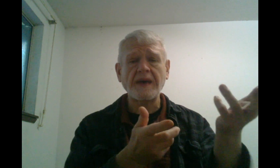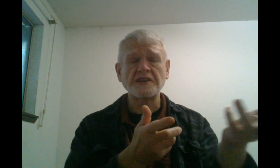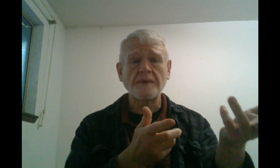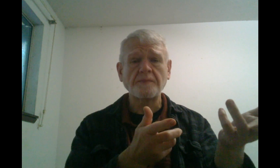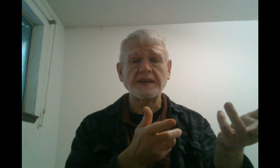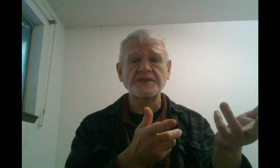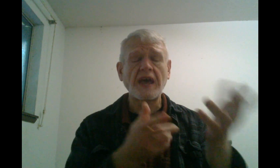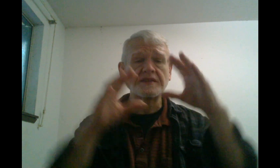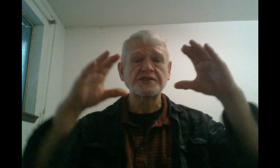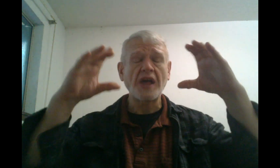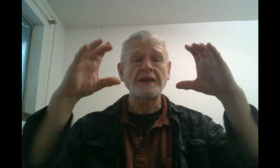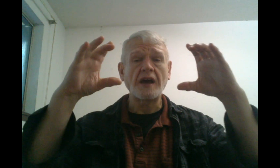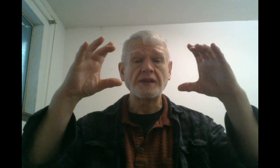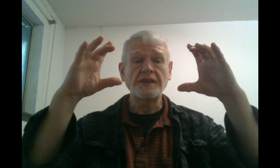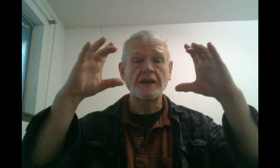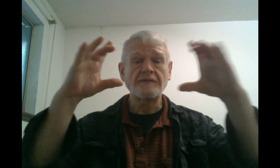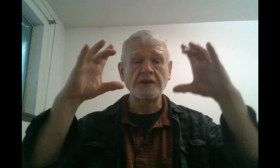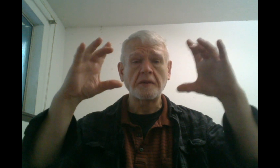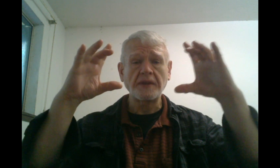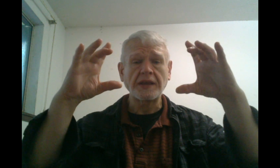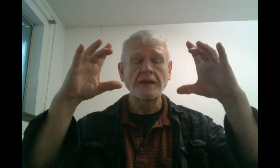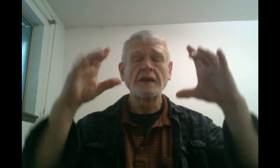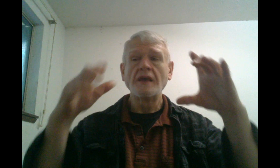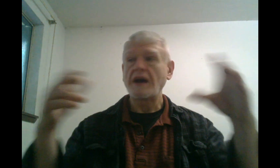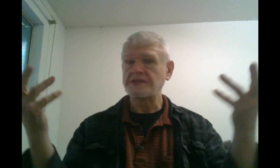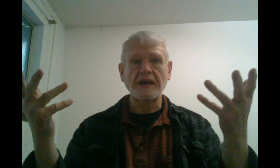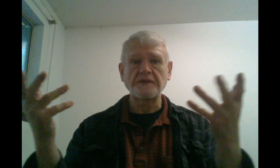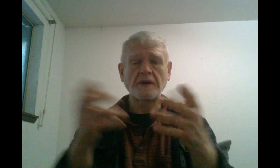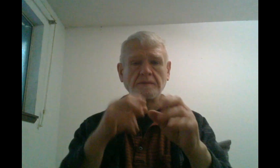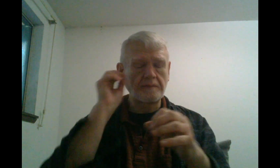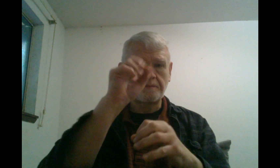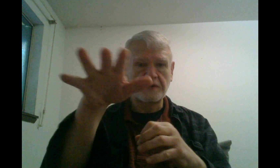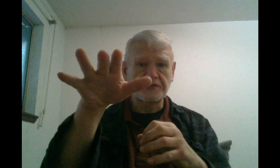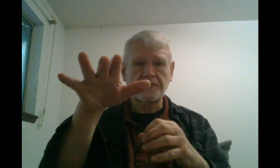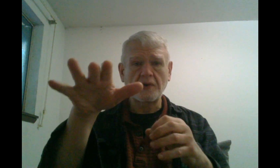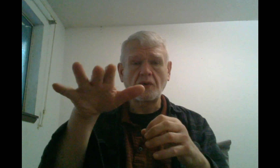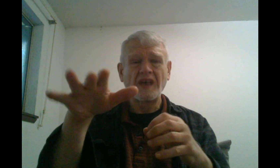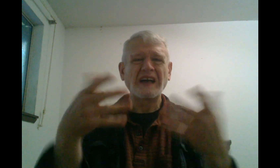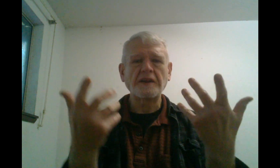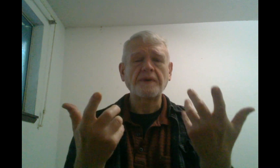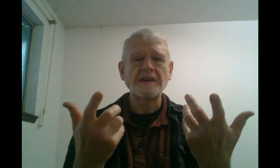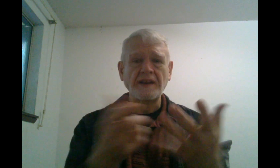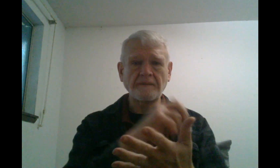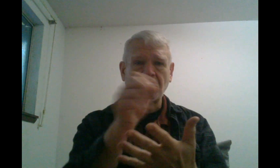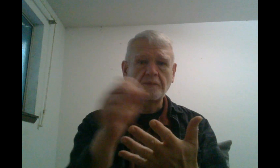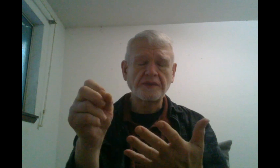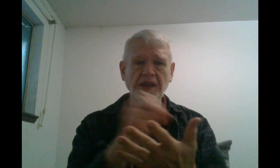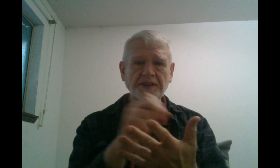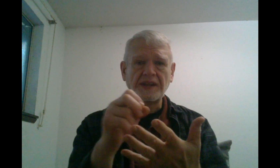management place. They have a slot on the front of their building. I just have to push it through. I'm going to put it in an envelope with like the